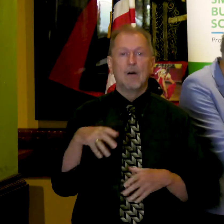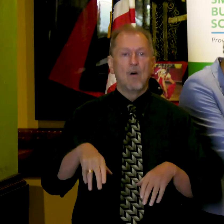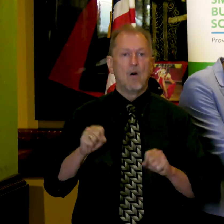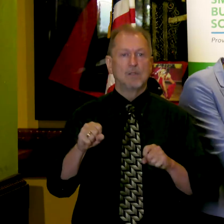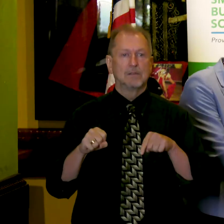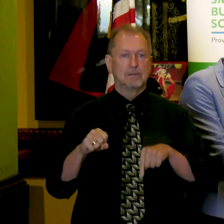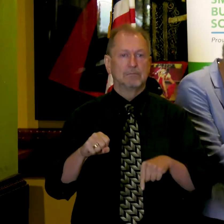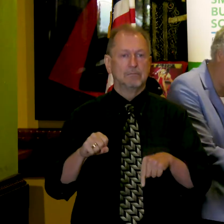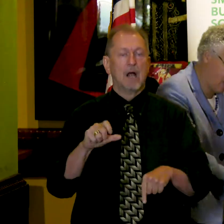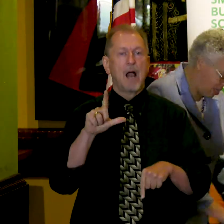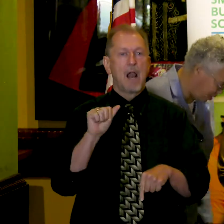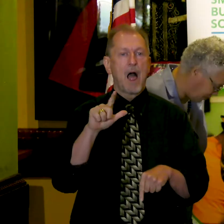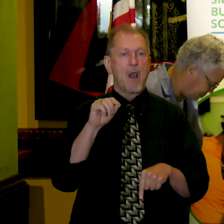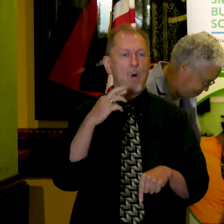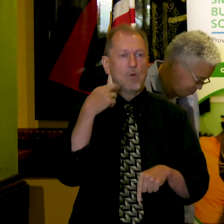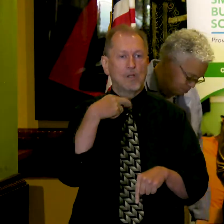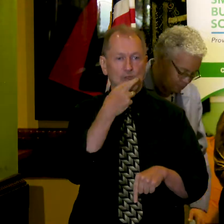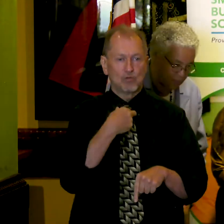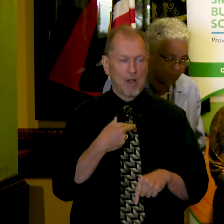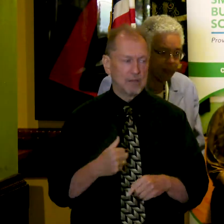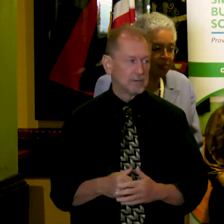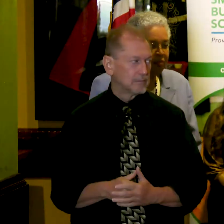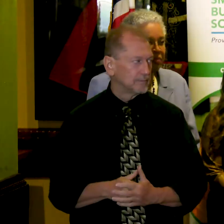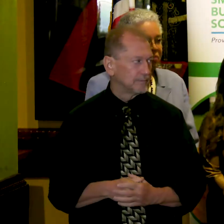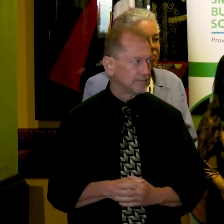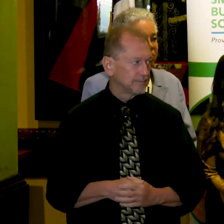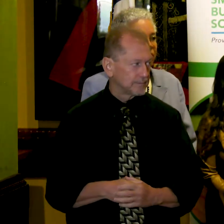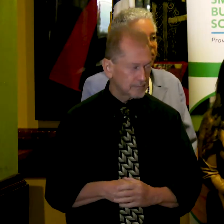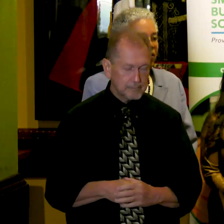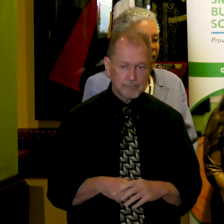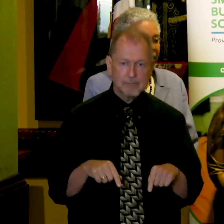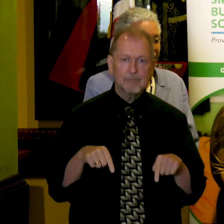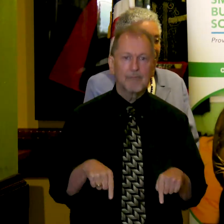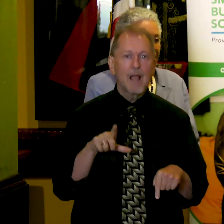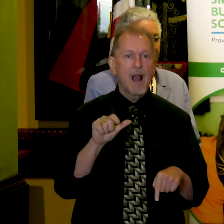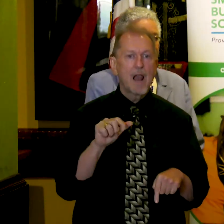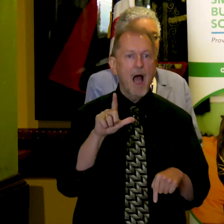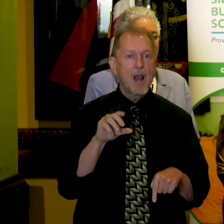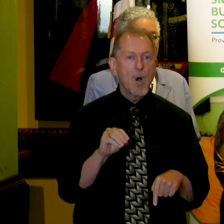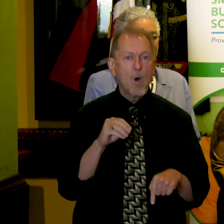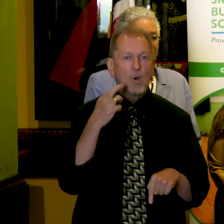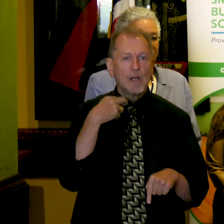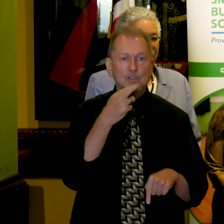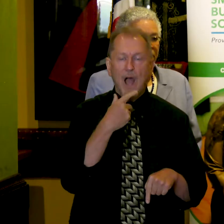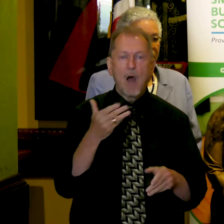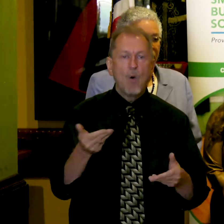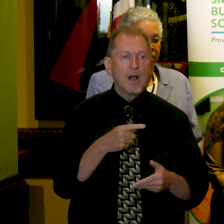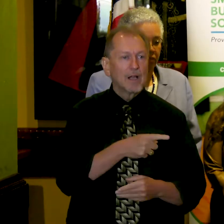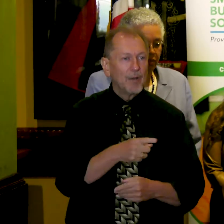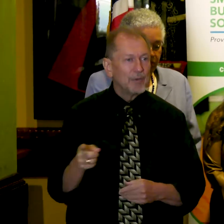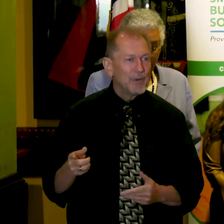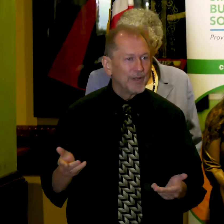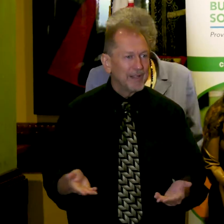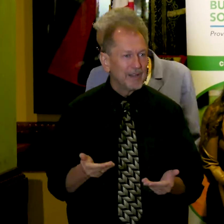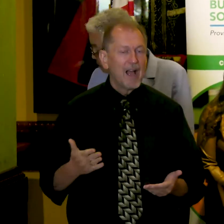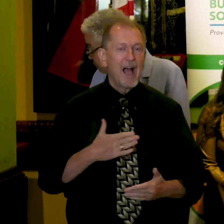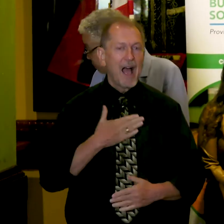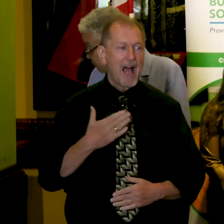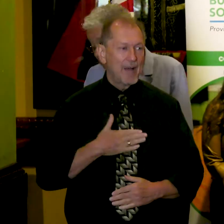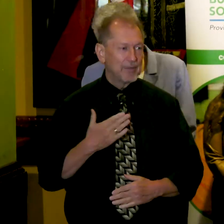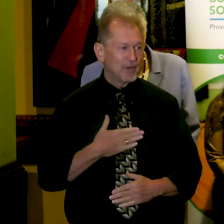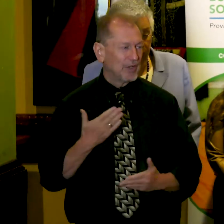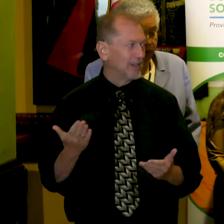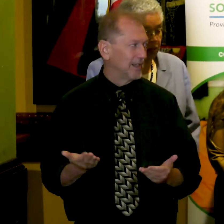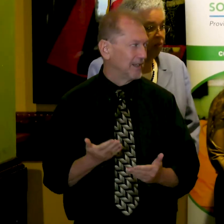Welcome, welcome. Thank you very much. Thank you. On behalf of Lalos, I would like to welcome you all. It's a pleasure having you here, Madam